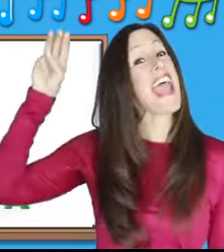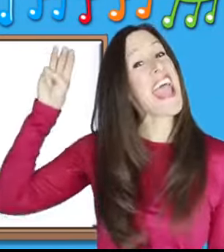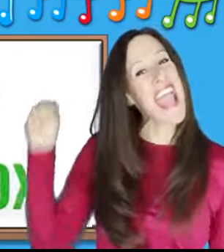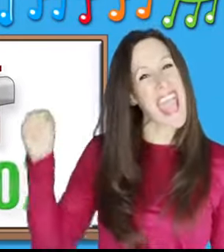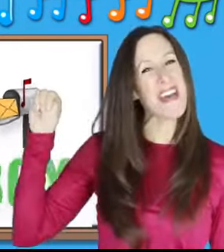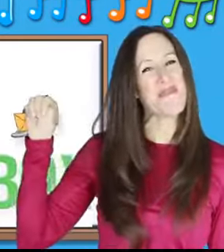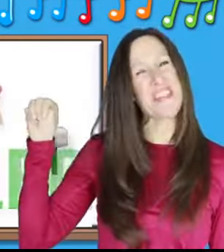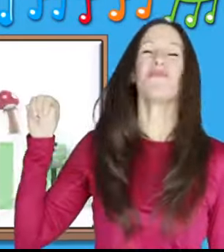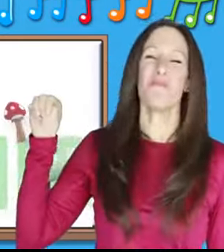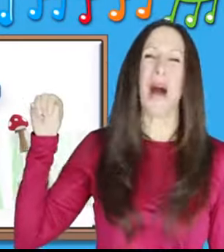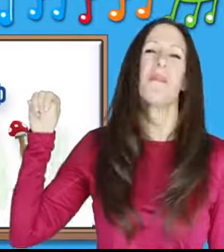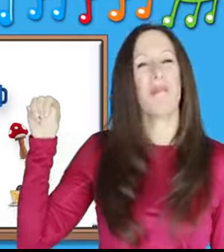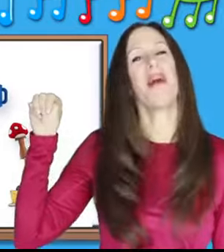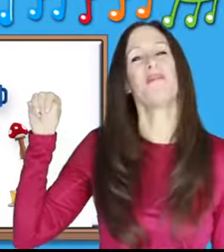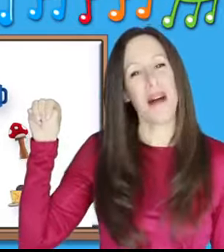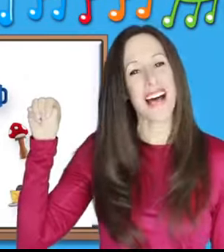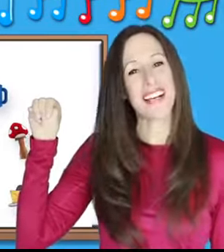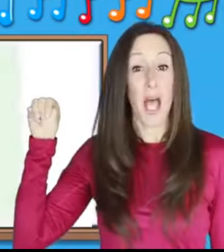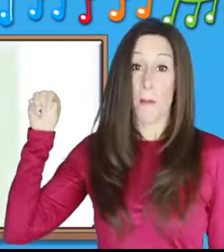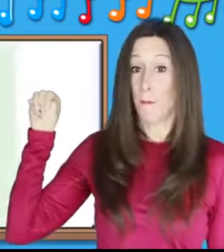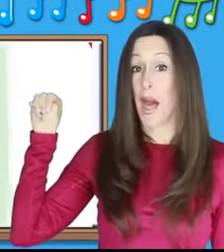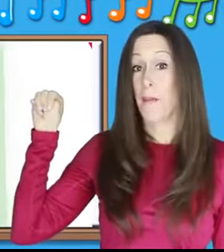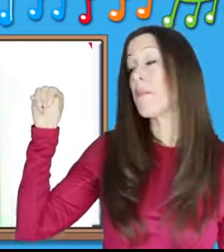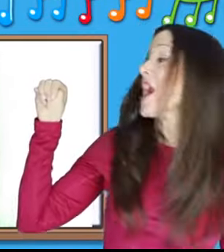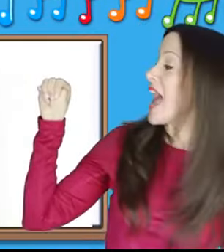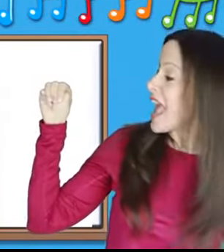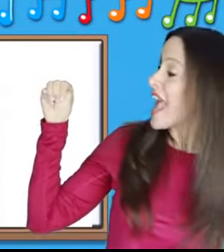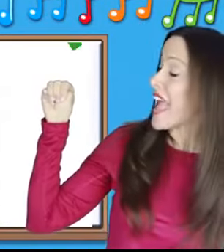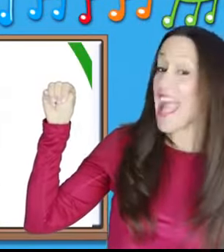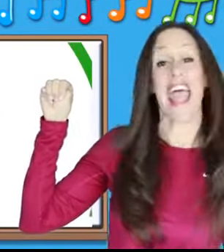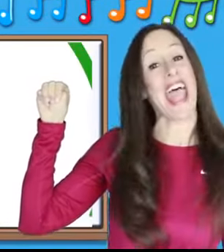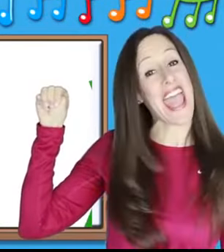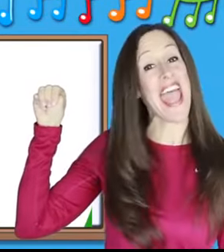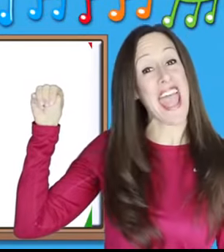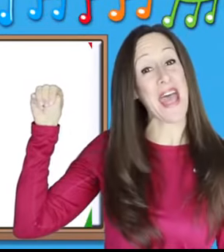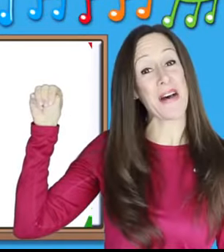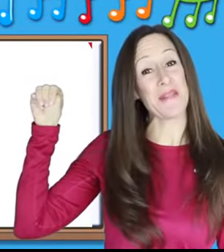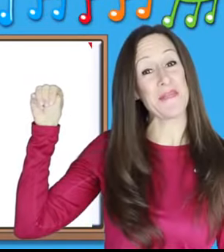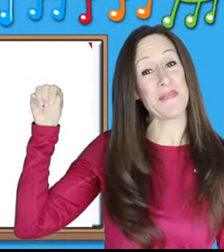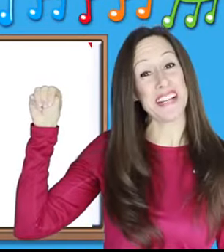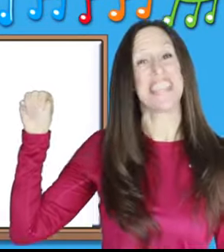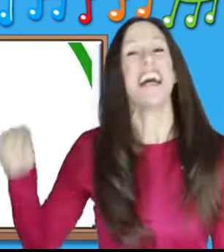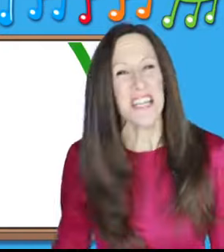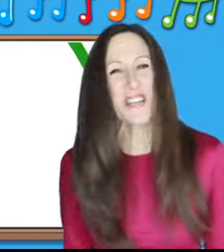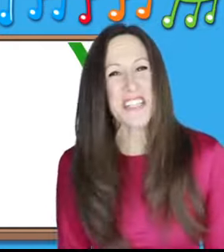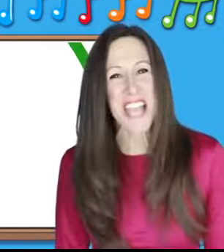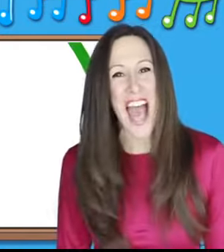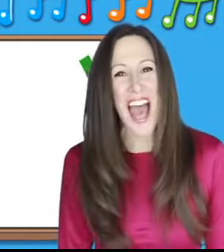is for m-m-m-m-m-m-m Good job!